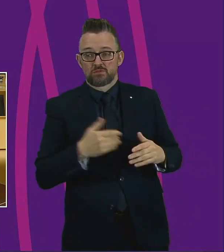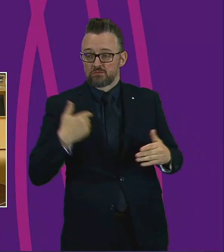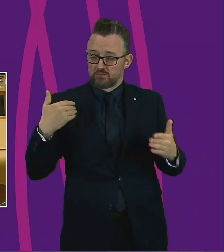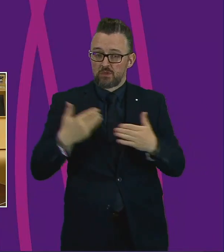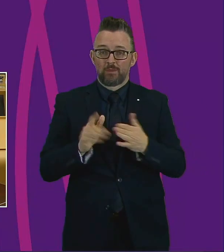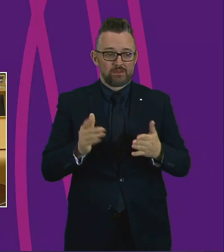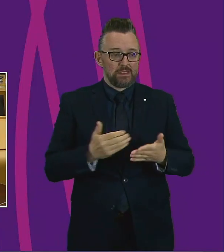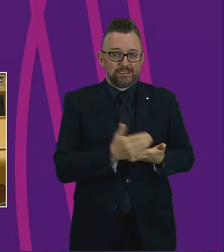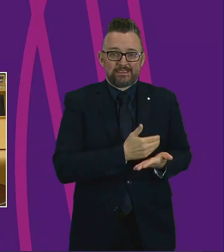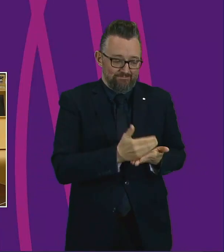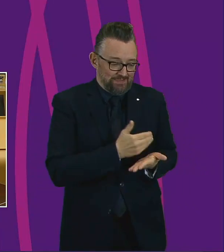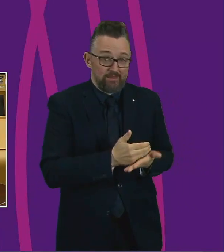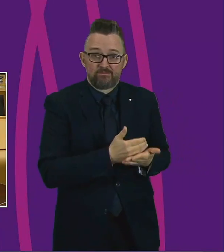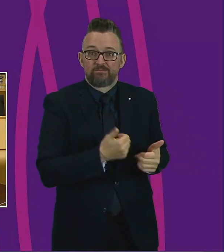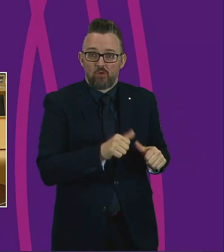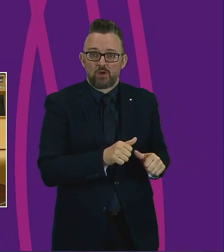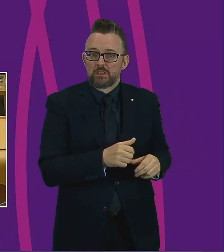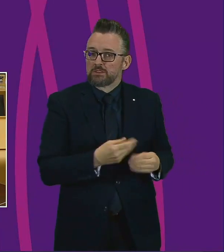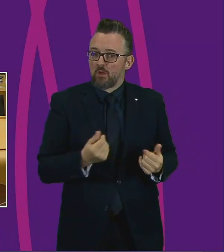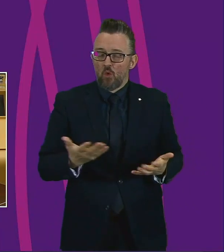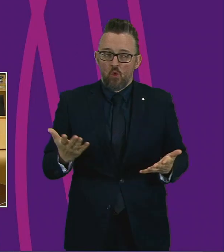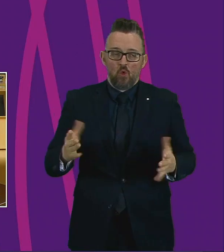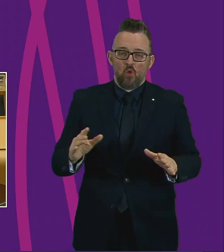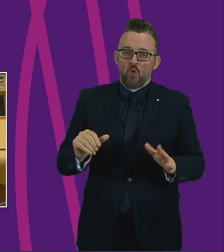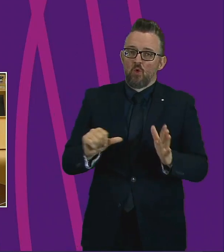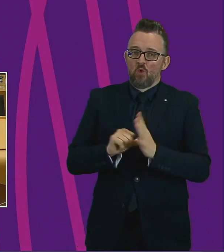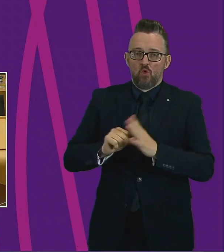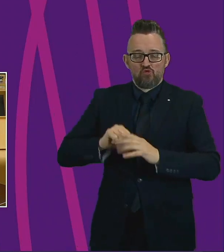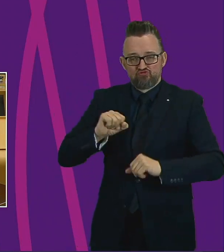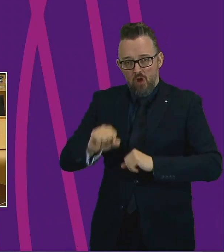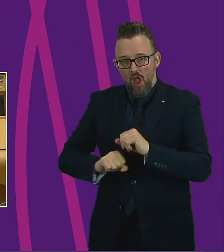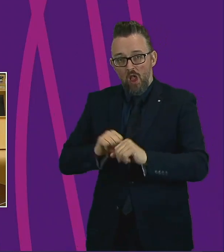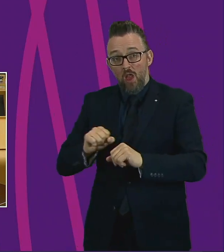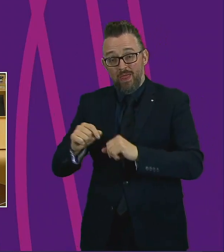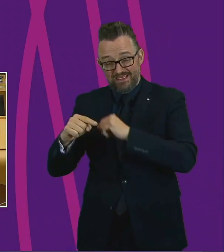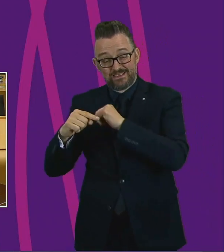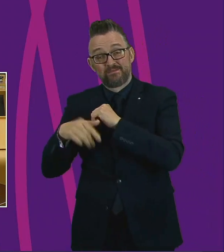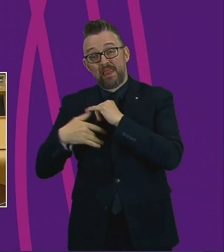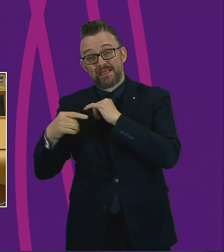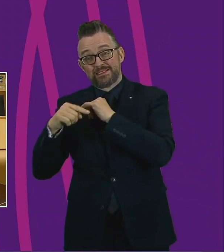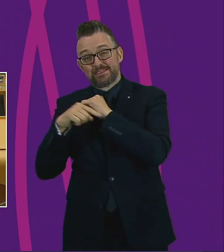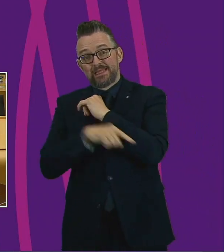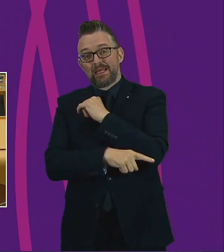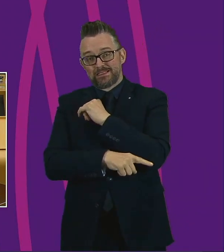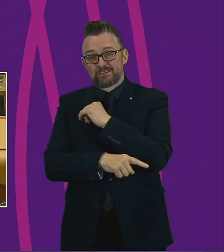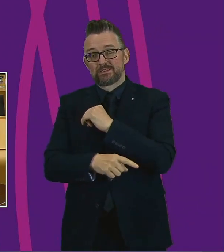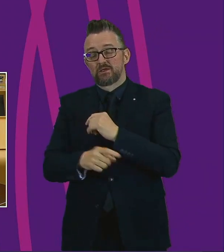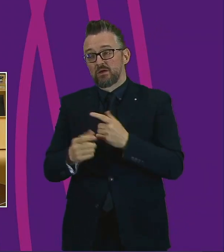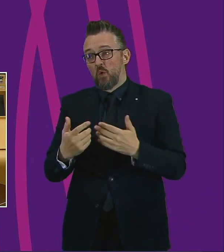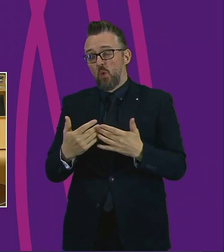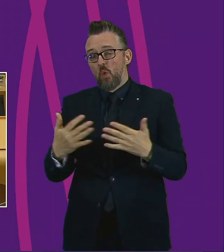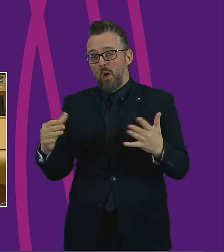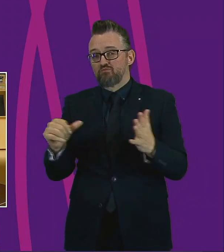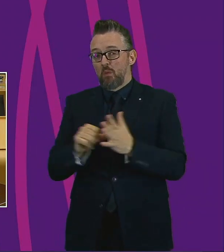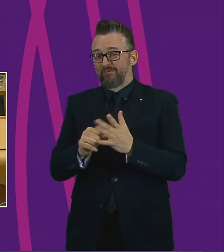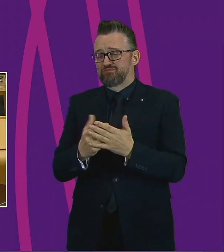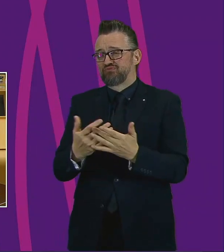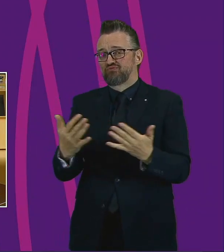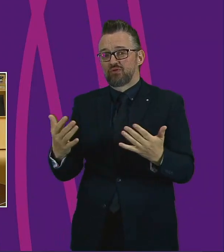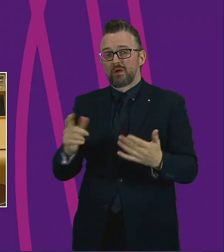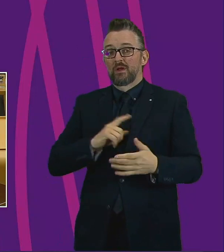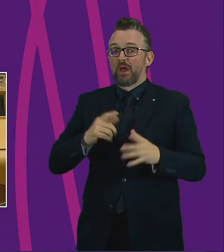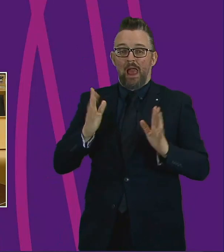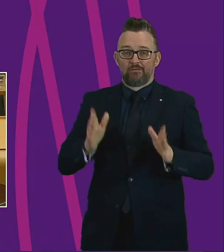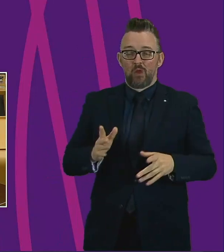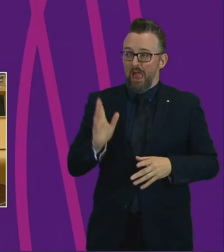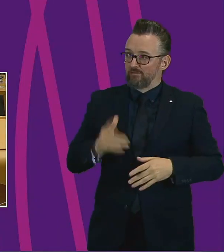lockdown, but many others have struggled to make ends meet. Debt will be a huge issue for millions who will have to resort to